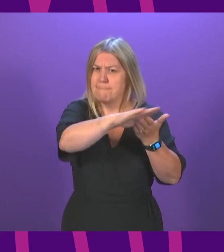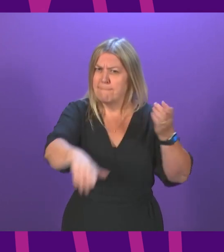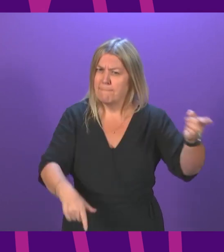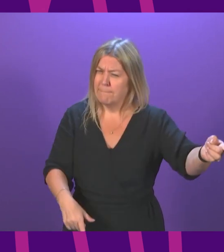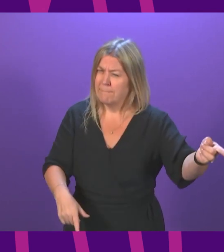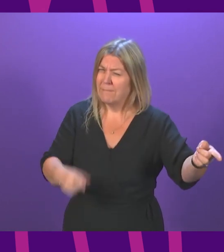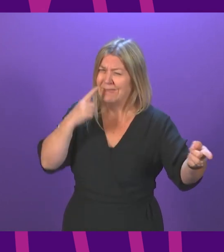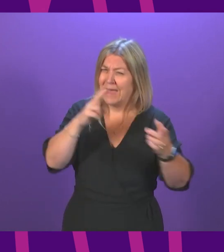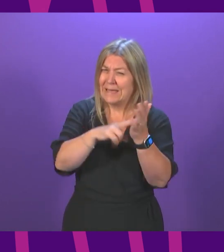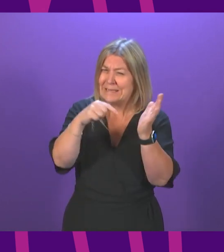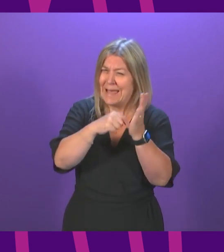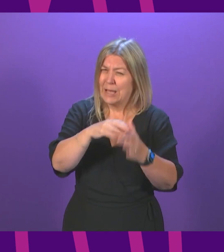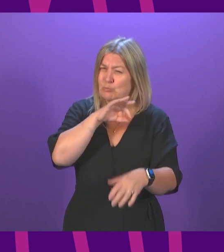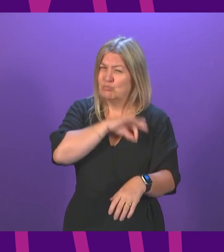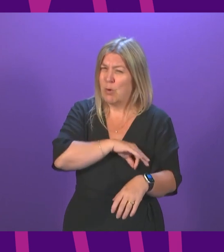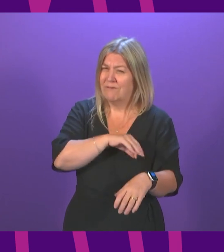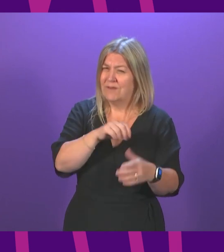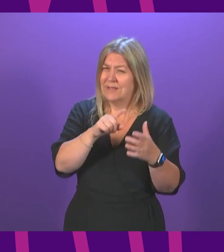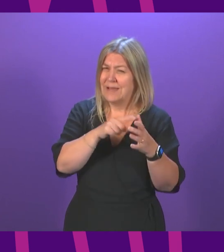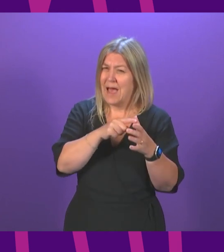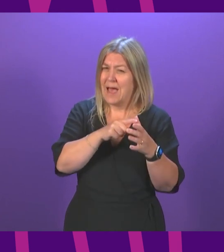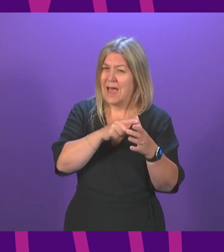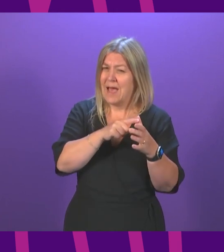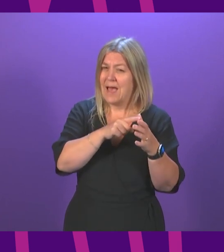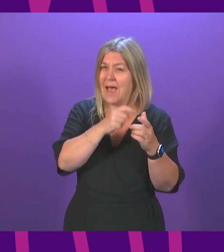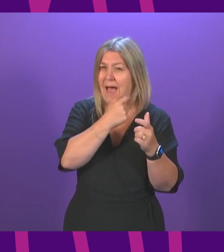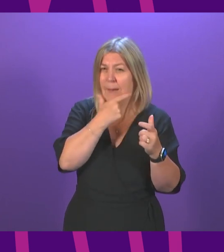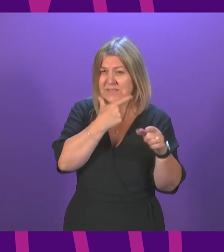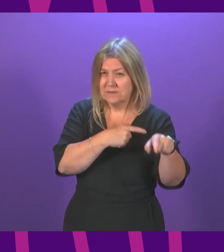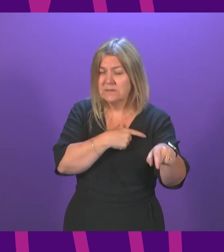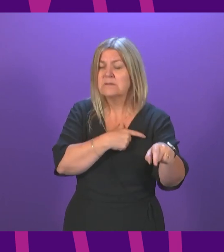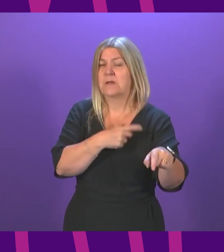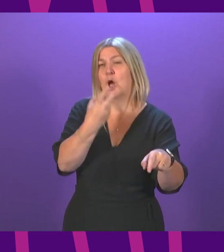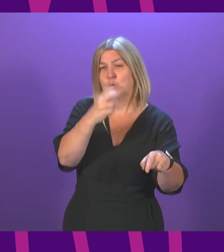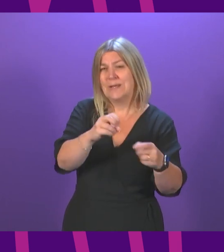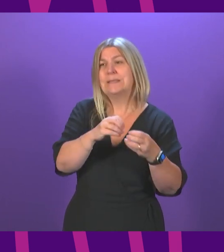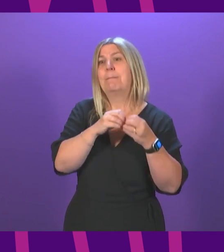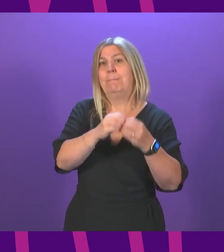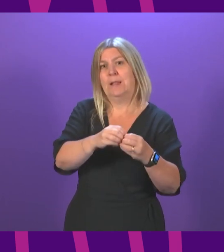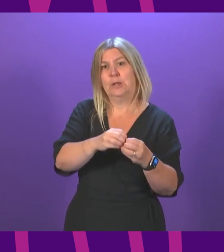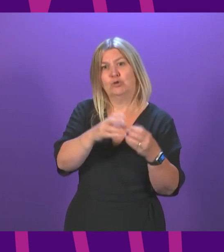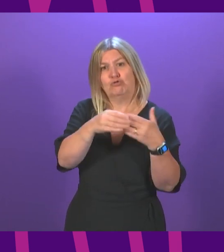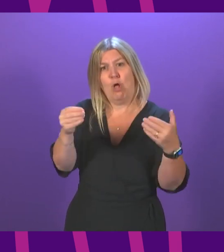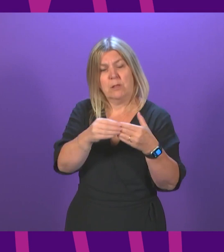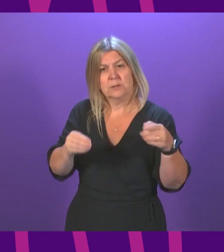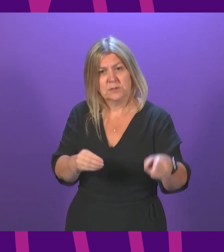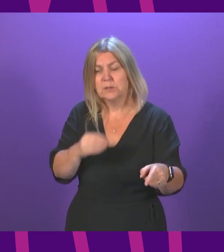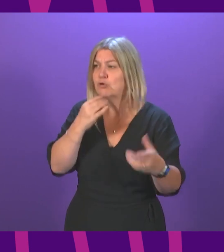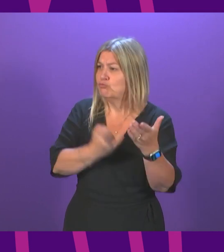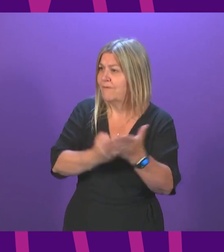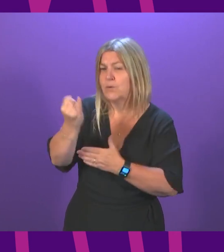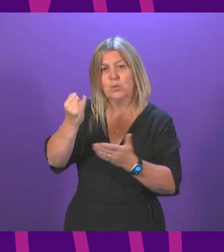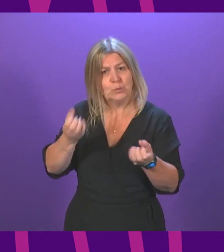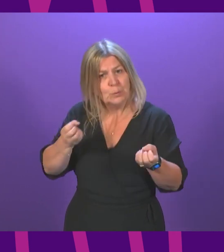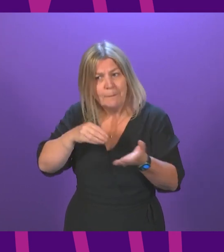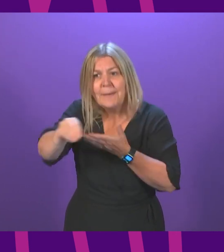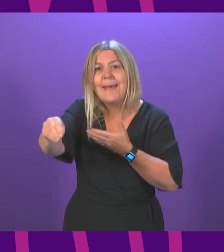net profits were over $20 billion. It is a company that has refused to pay the living wage, uses zero